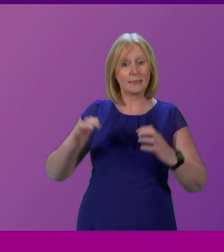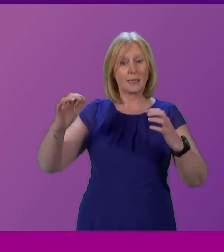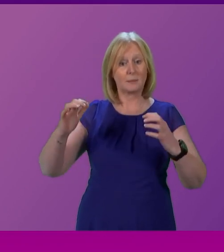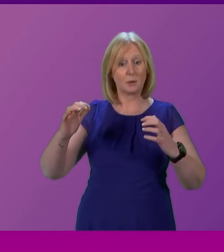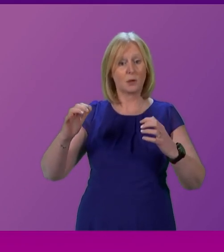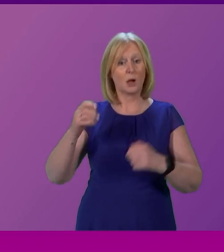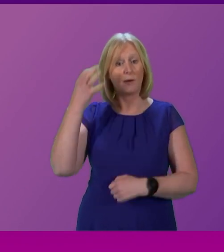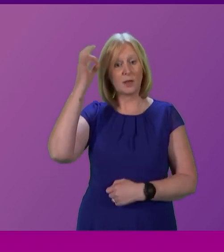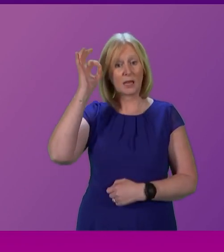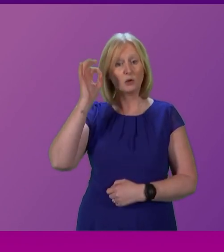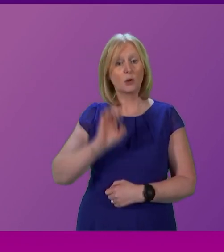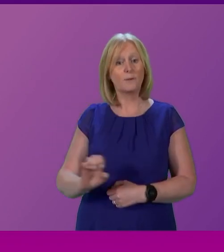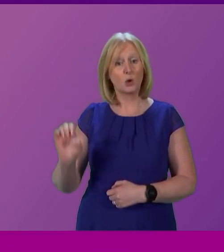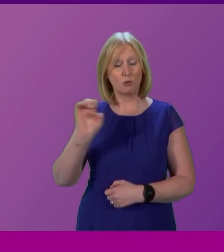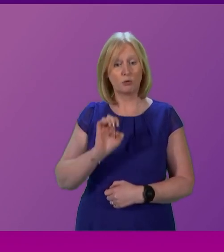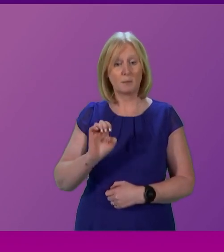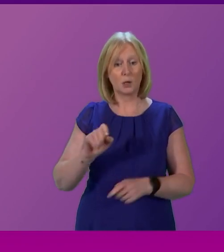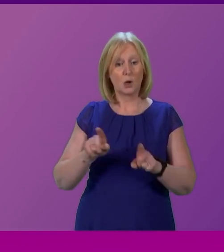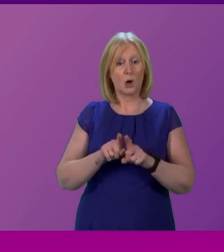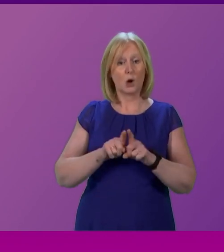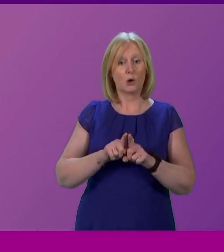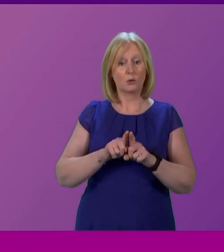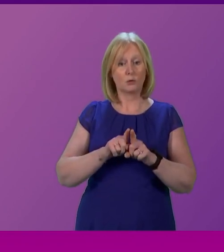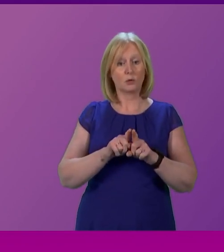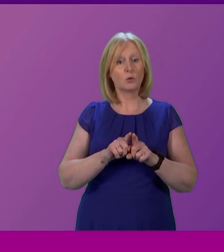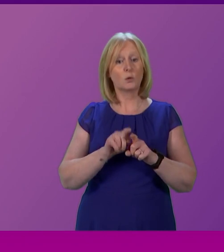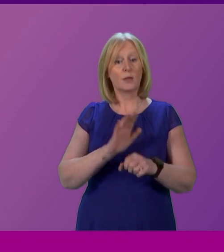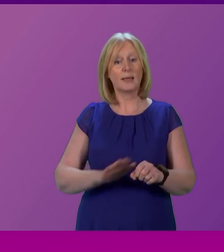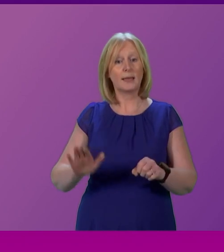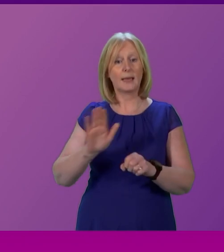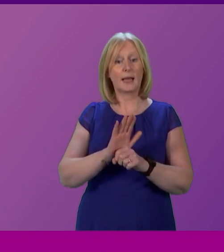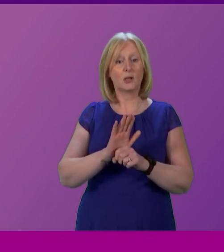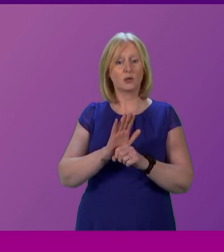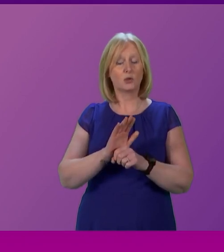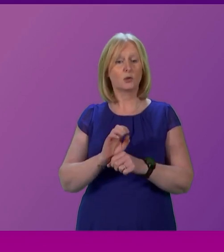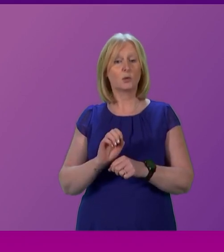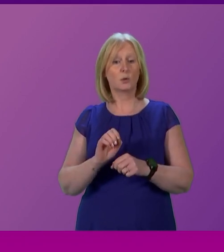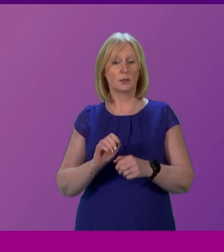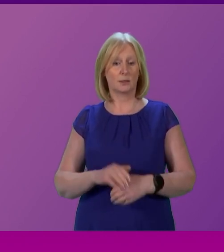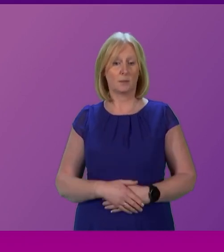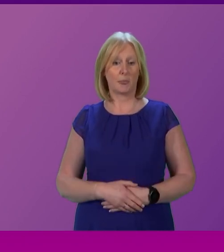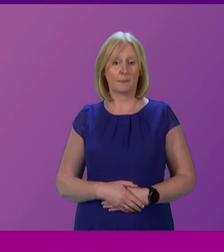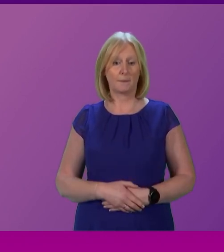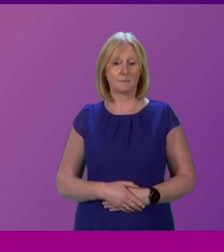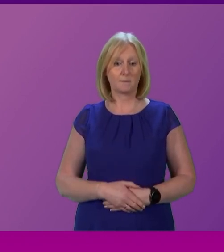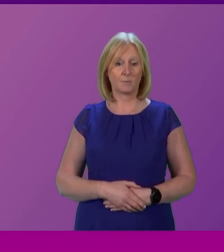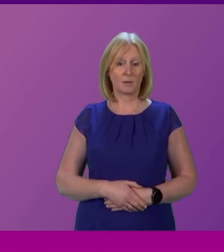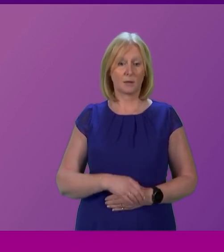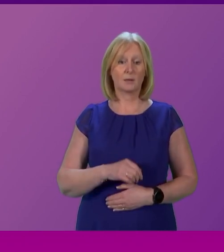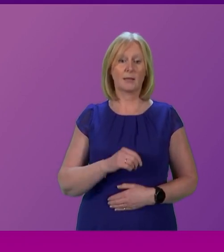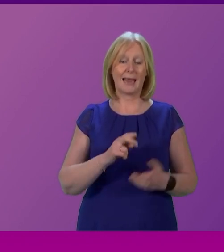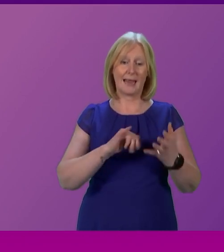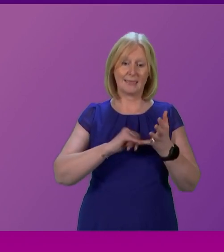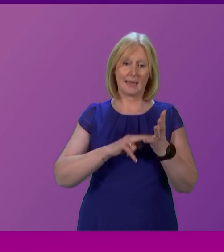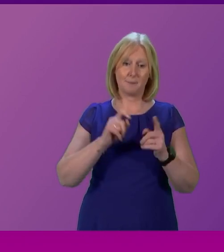of Europe. And also the national delegation to the Congress on which SNP, Labour and Conservative